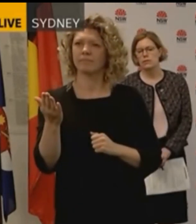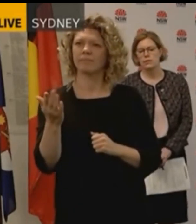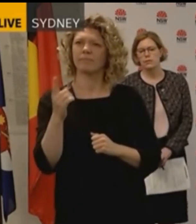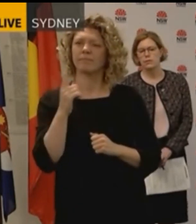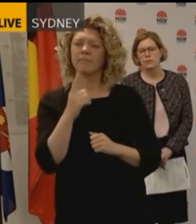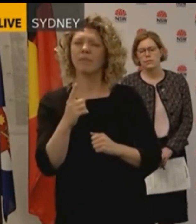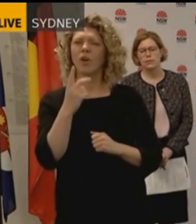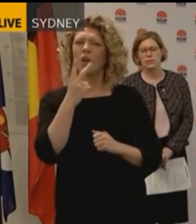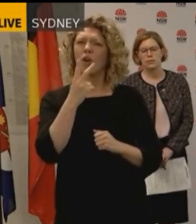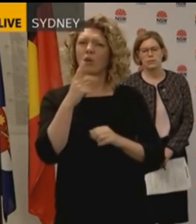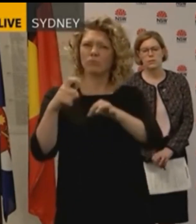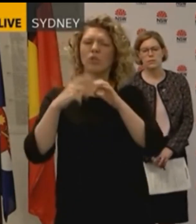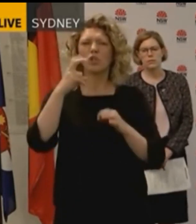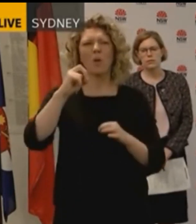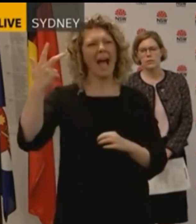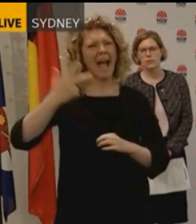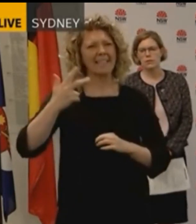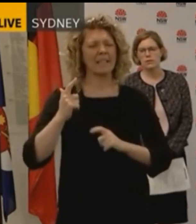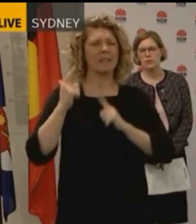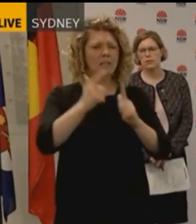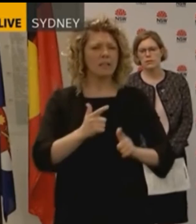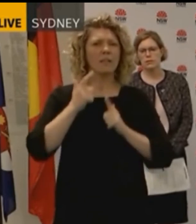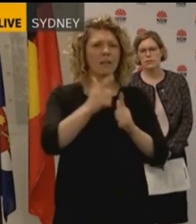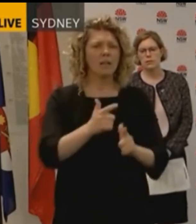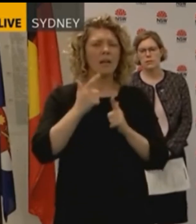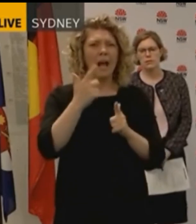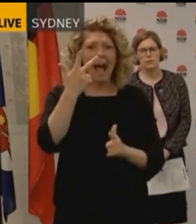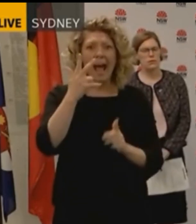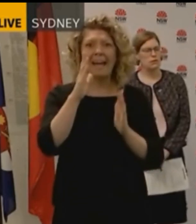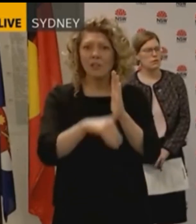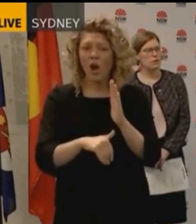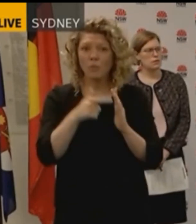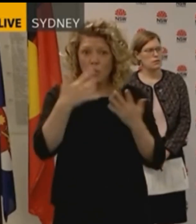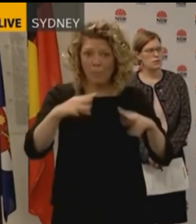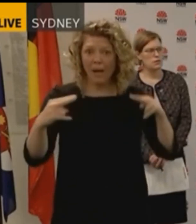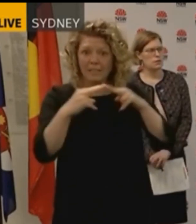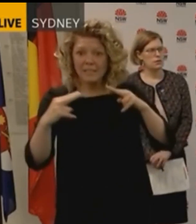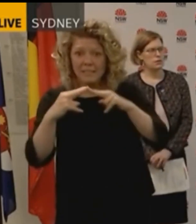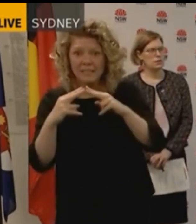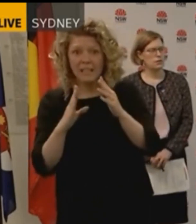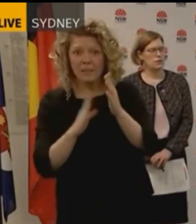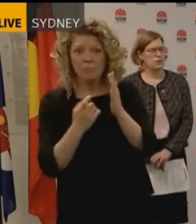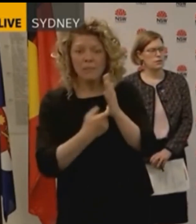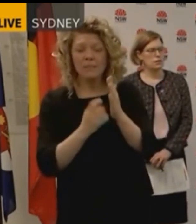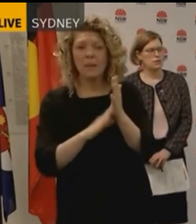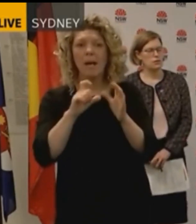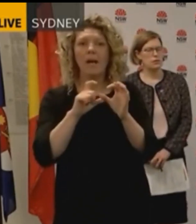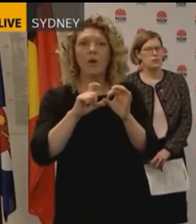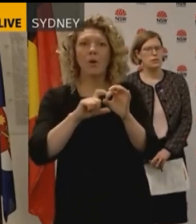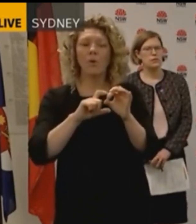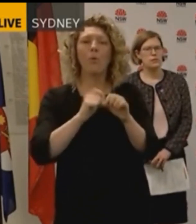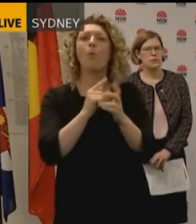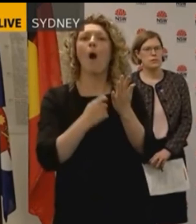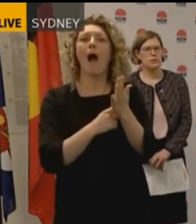Buy Lexing Campaign. On any of those occasions, did you see Daryl McGuire how many? I have always conducted